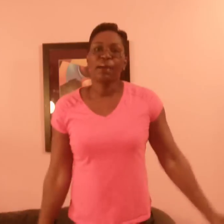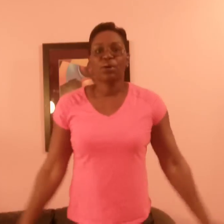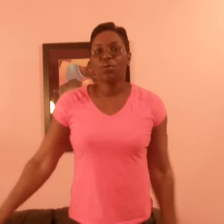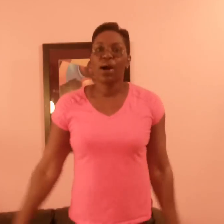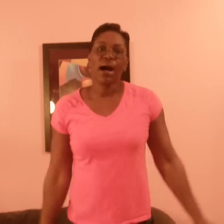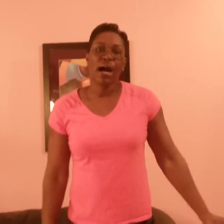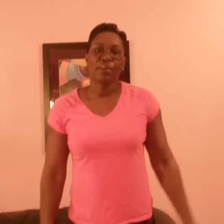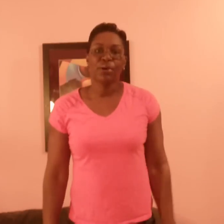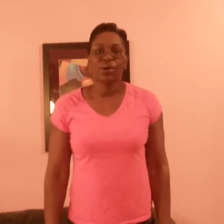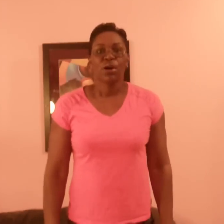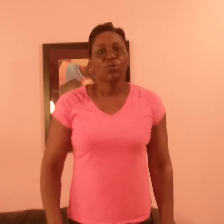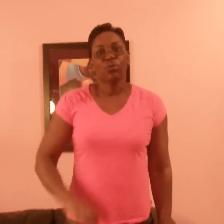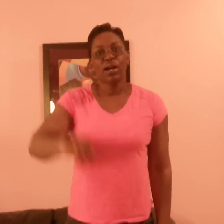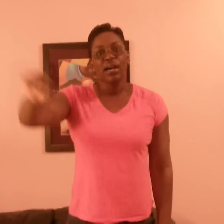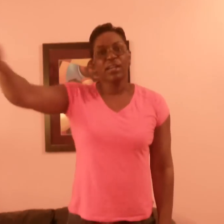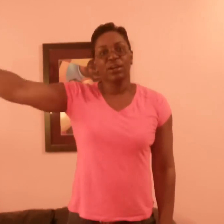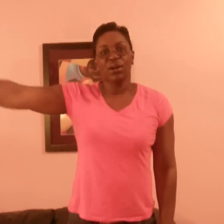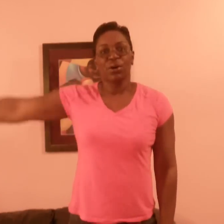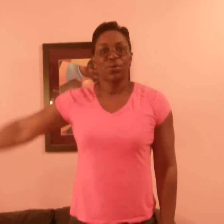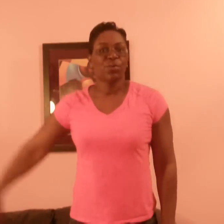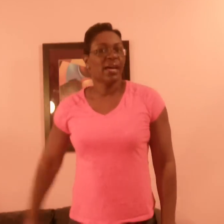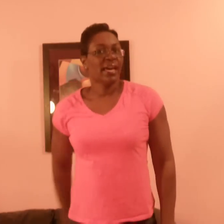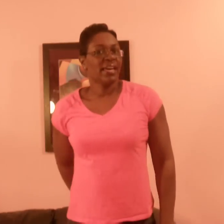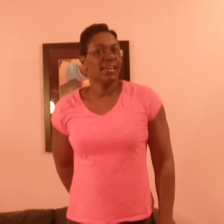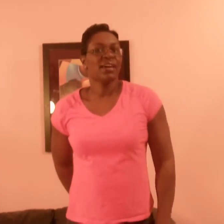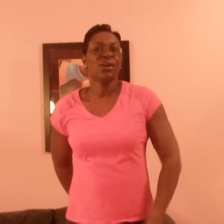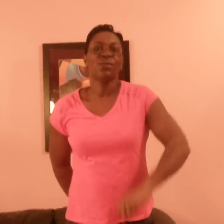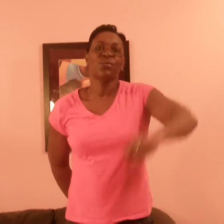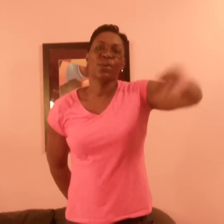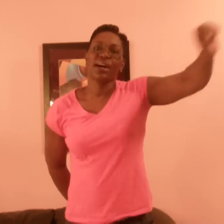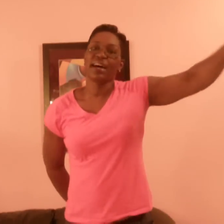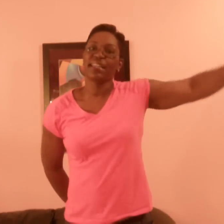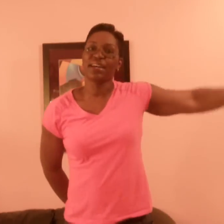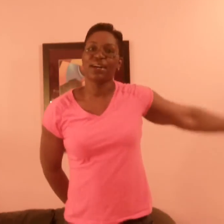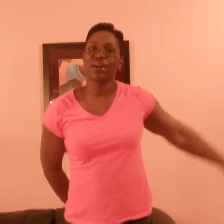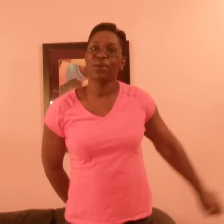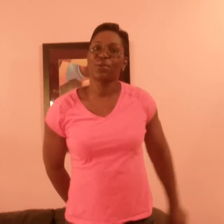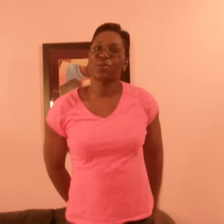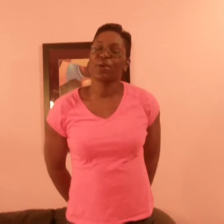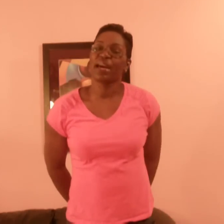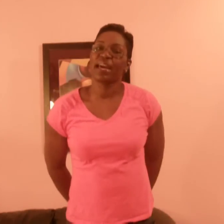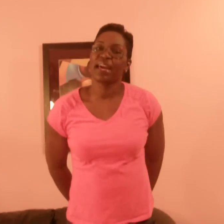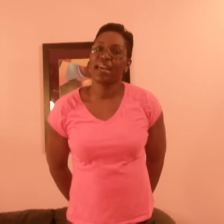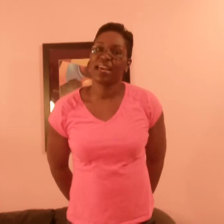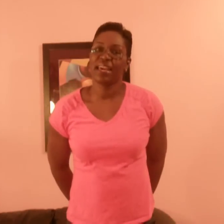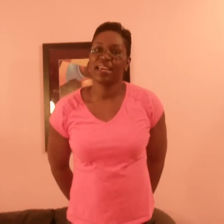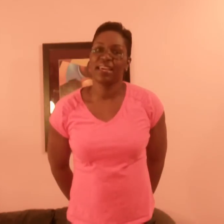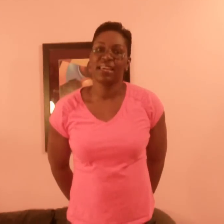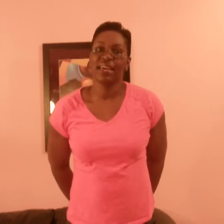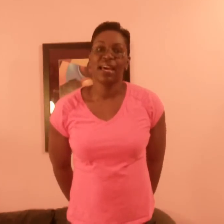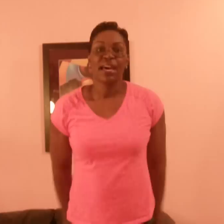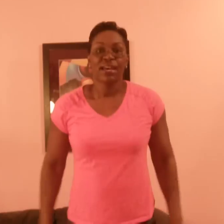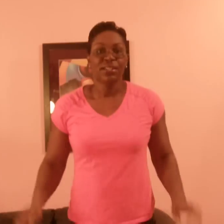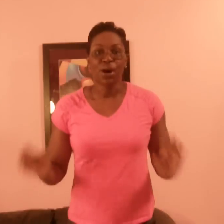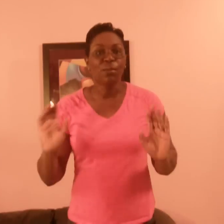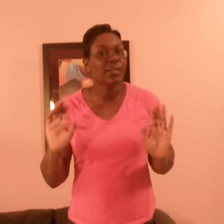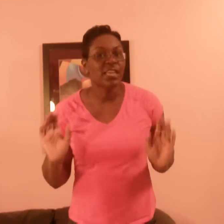wobble, wobble. Run away, run away. No more